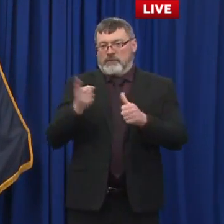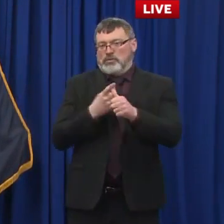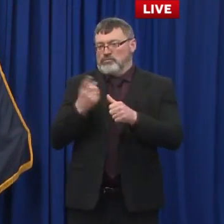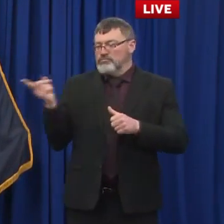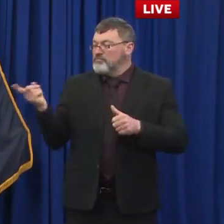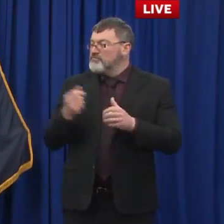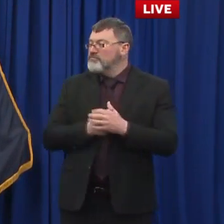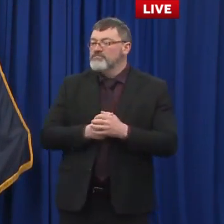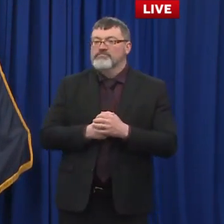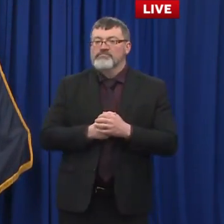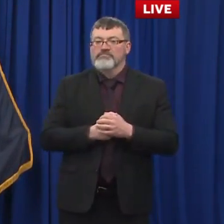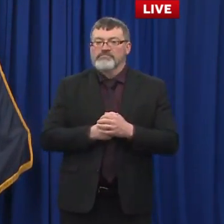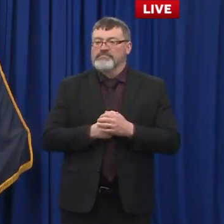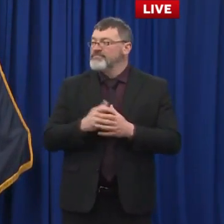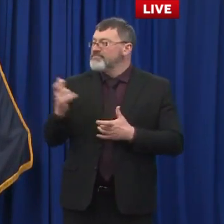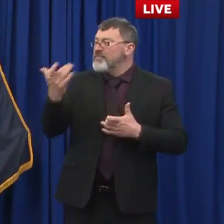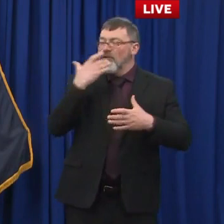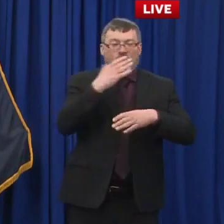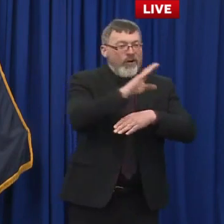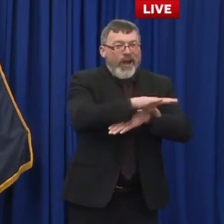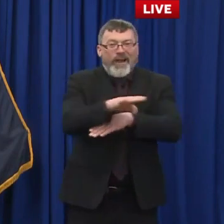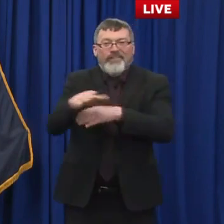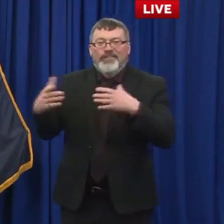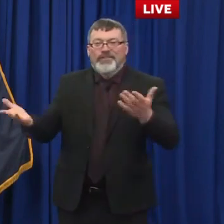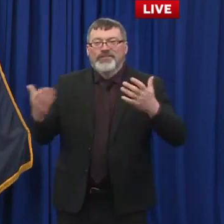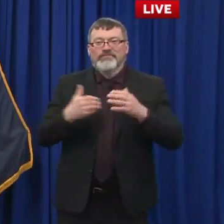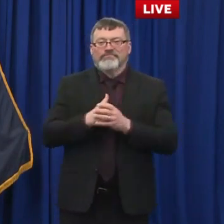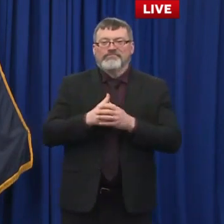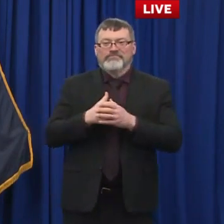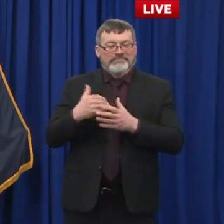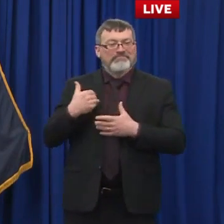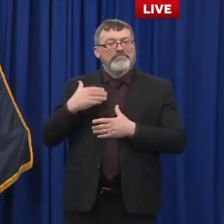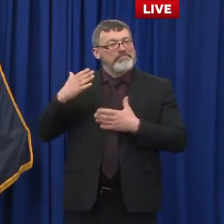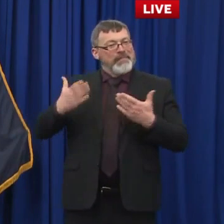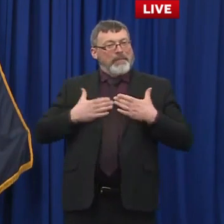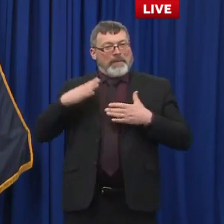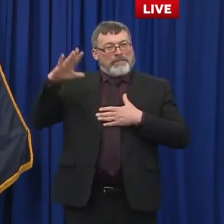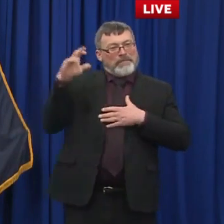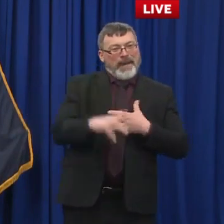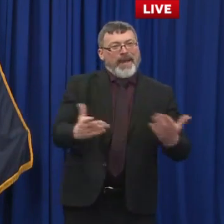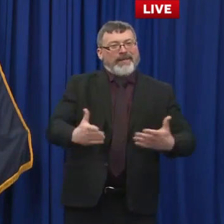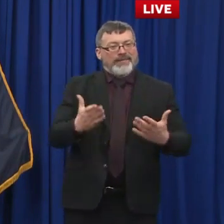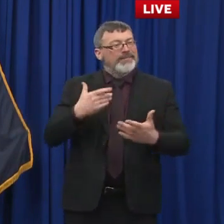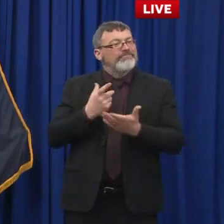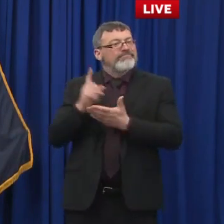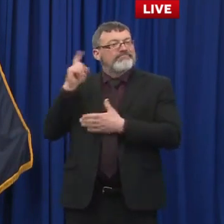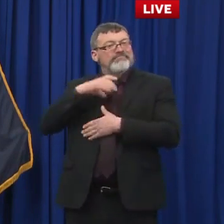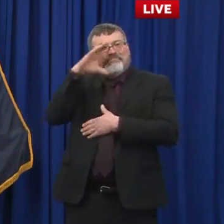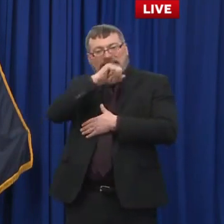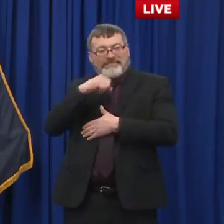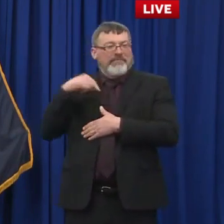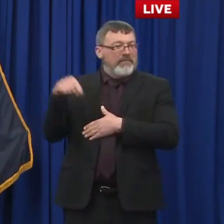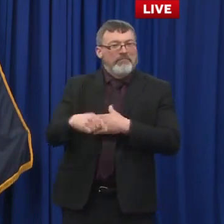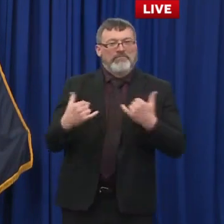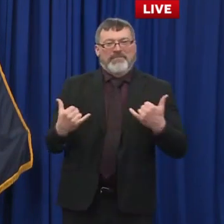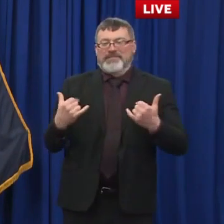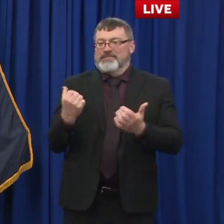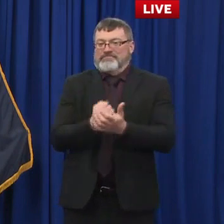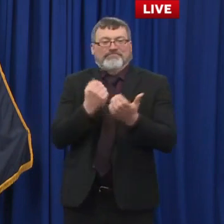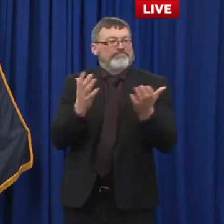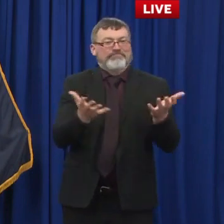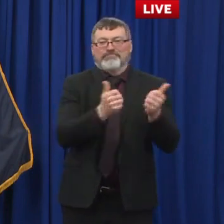Great. Good afternoon. Good to be back with all of you this week. Just a few brief updates for today. We are reporting